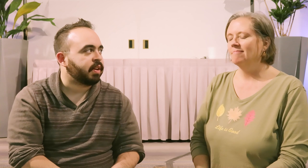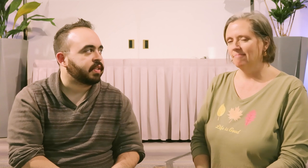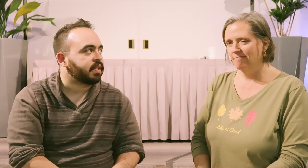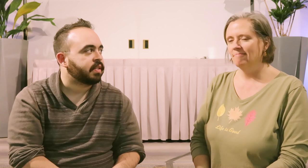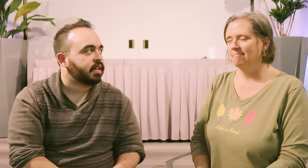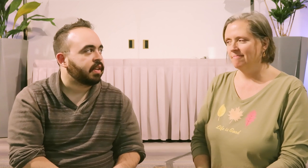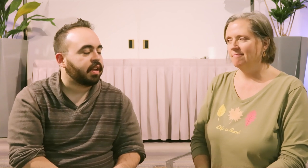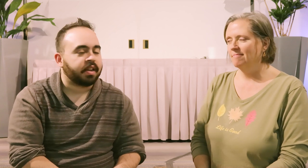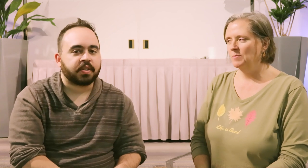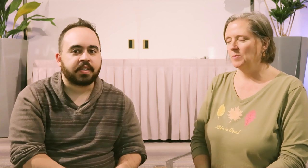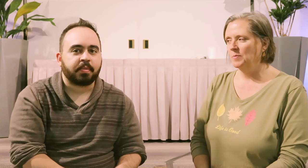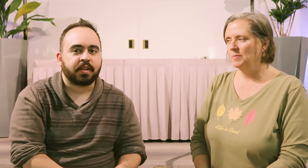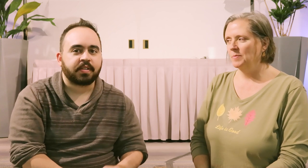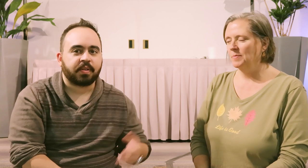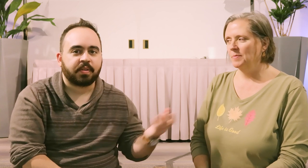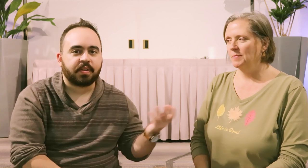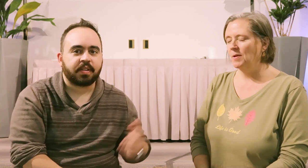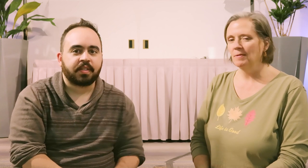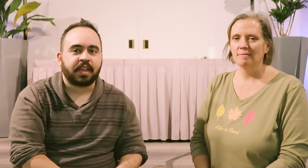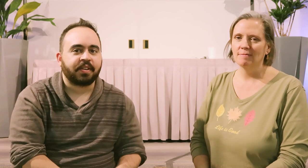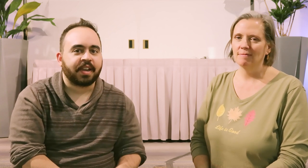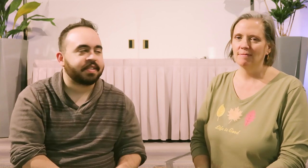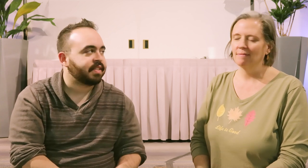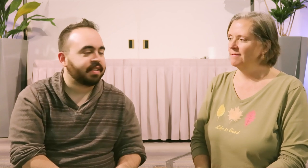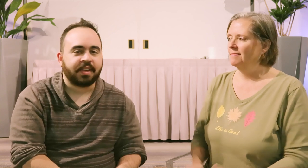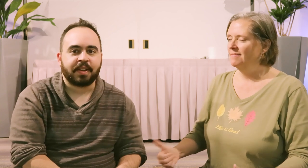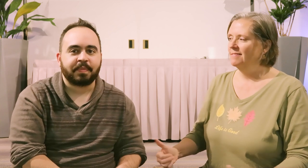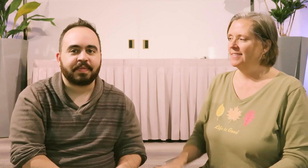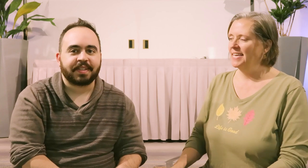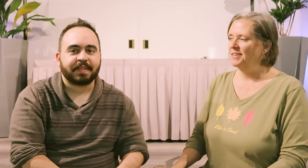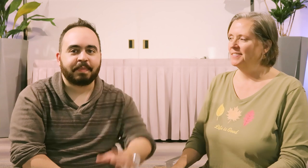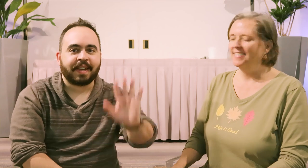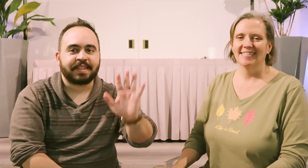process and I trust Debra. So thank you guys. Thank you, Deb. Thank you. Bye guys.